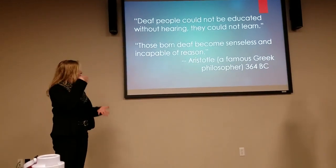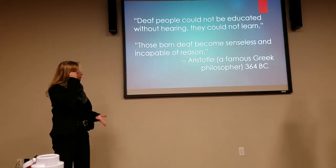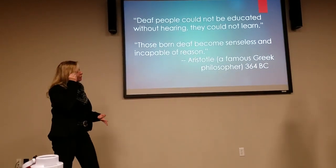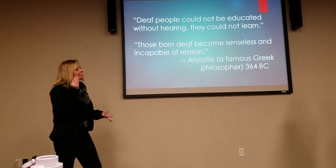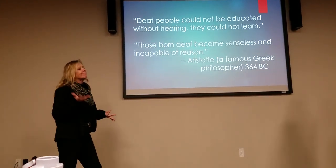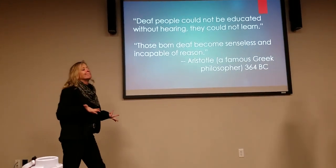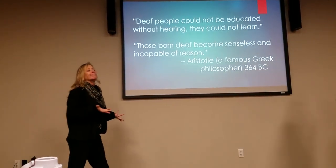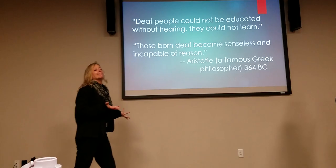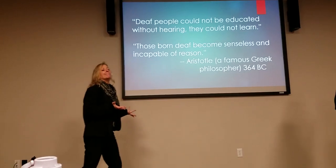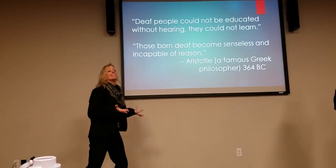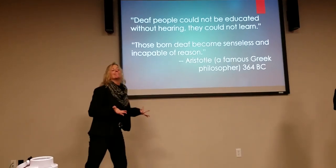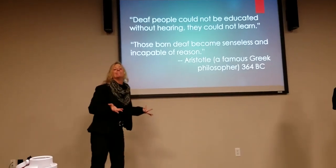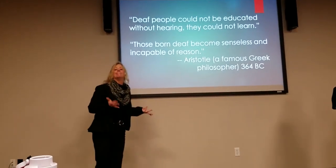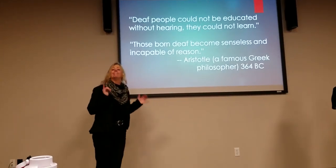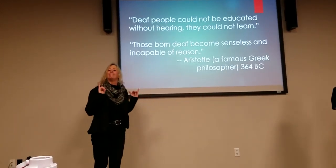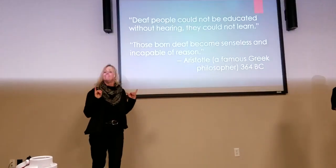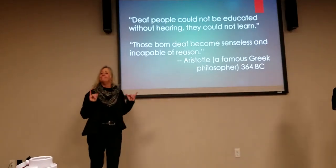That Deaf people can't learn.